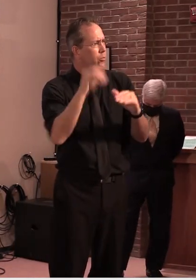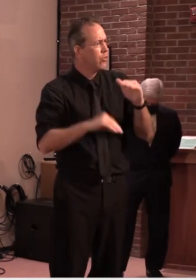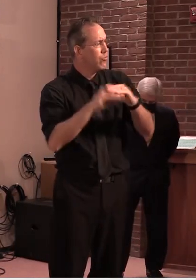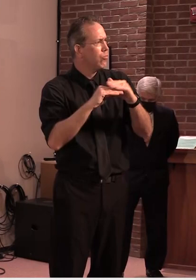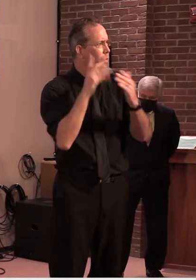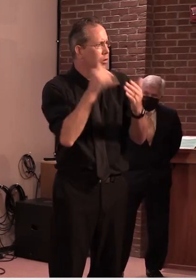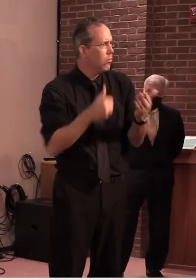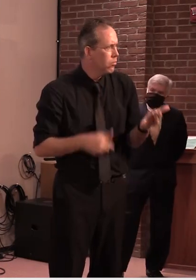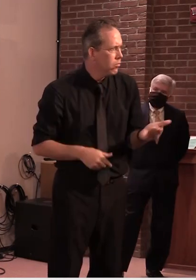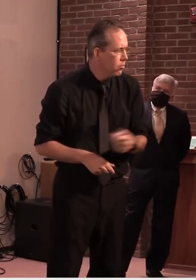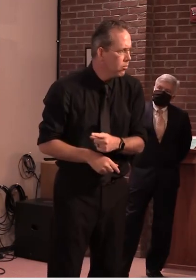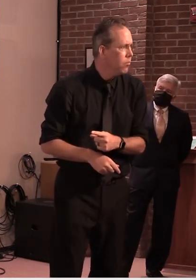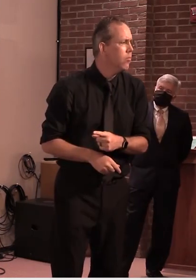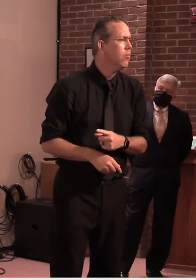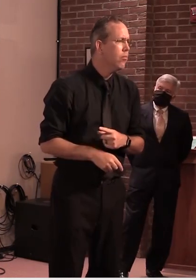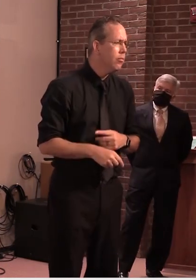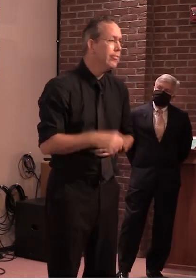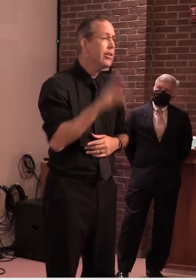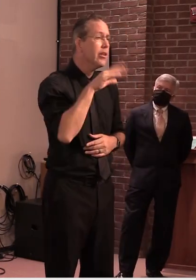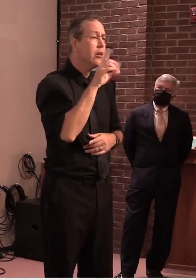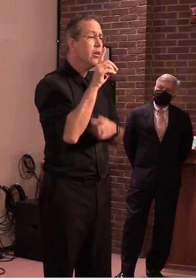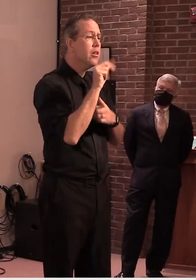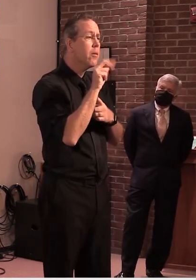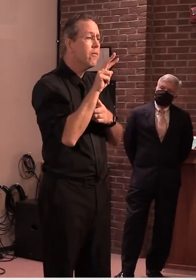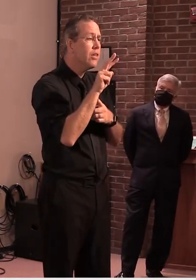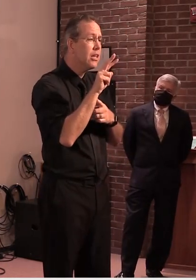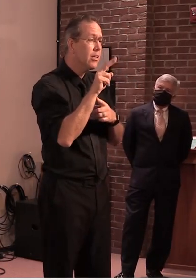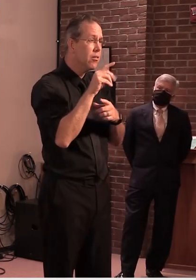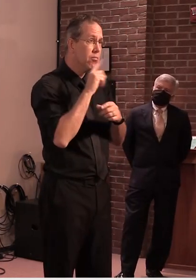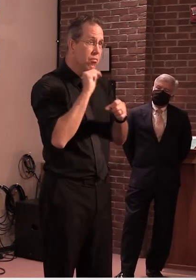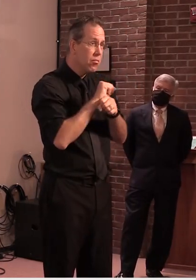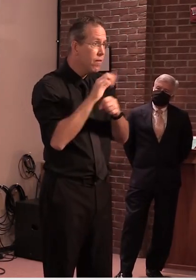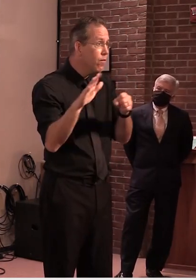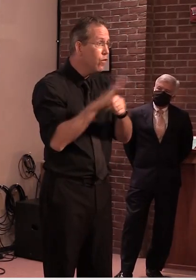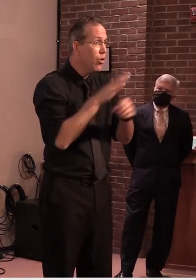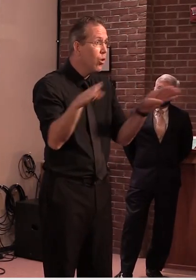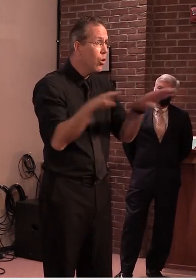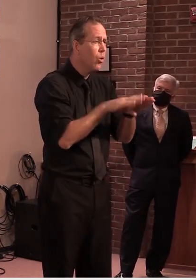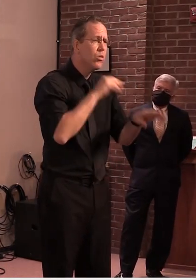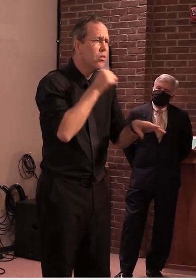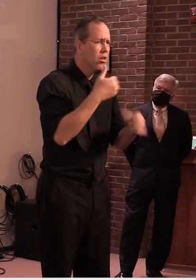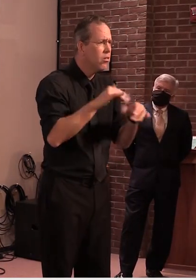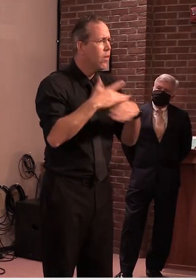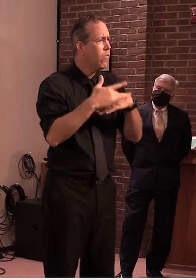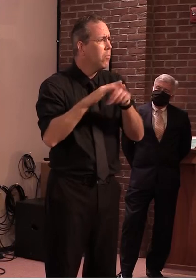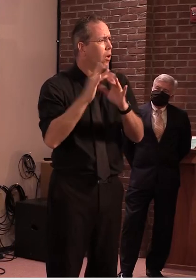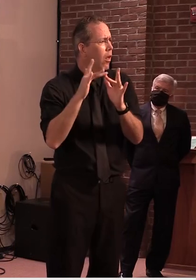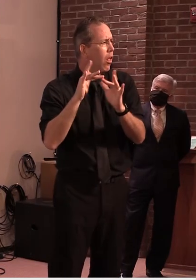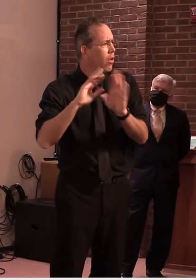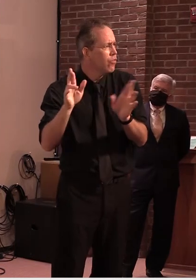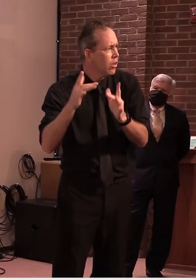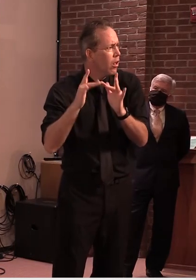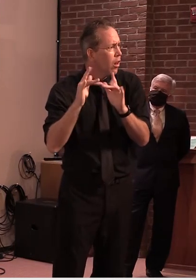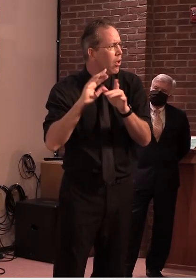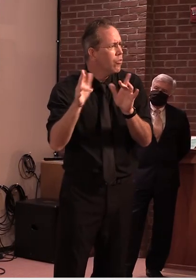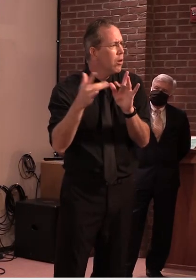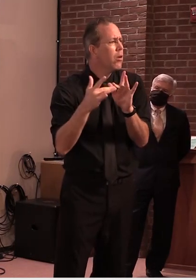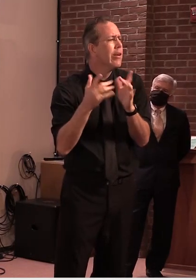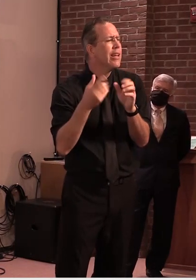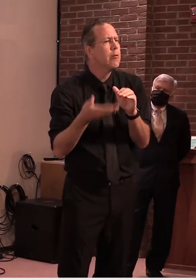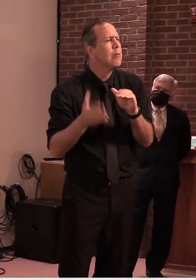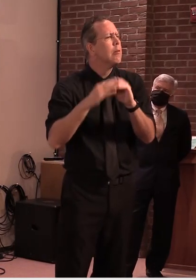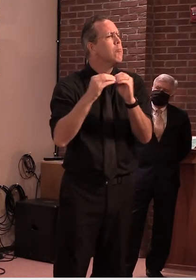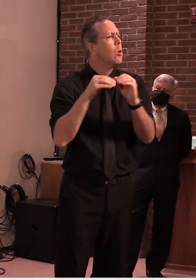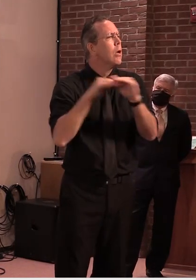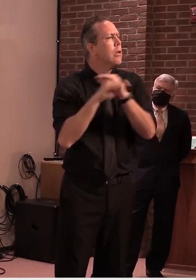we want to enhance we want to alleviate some of the weights as well we're contemplating some action there that would